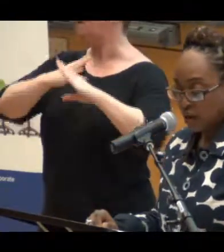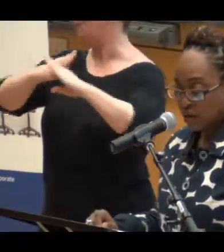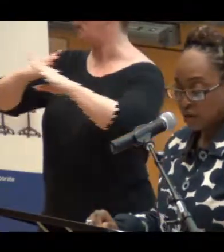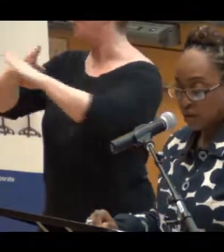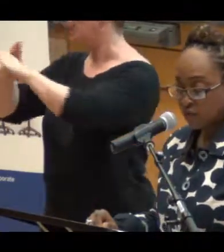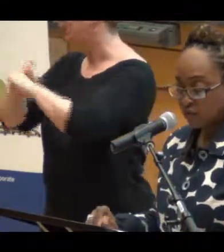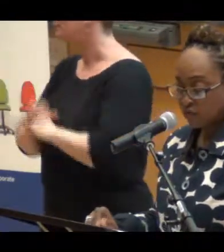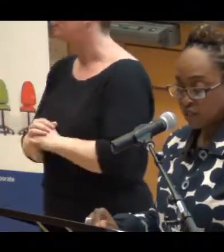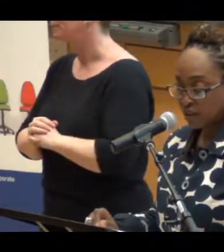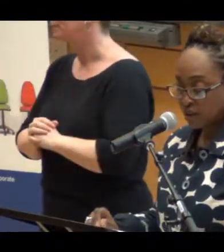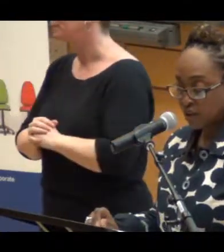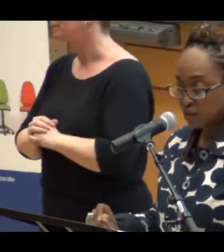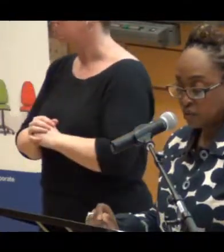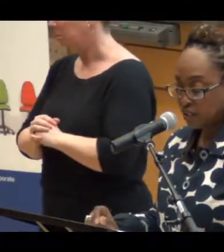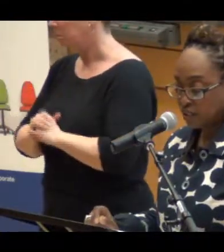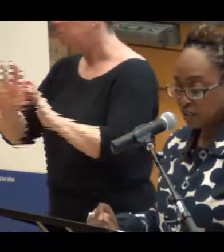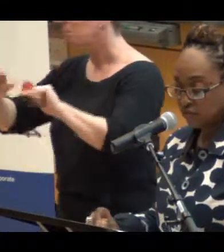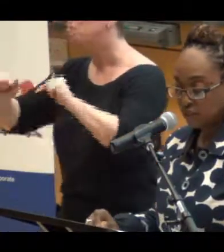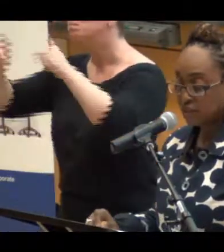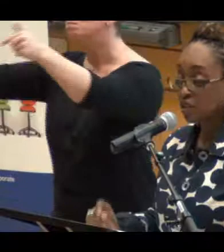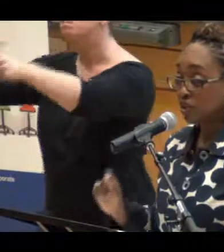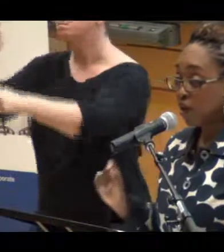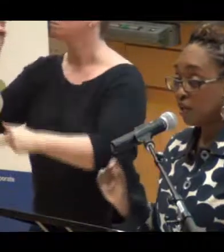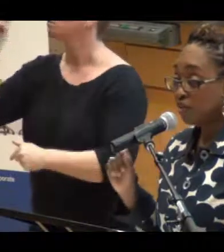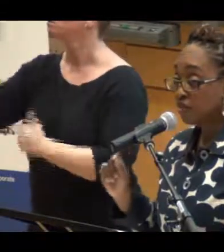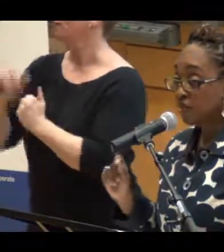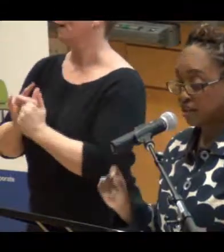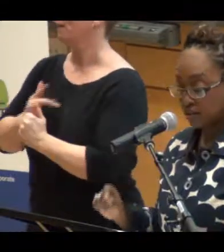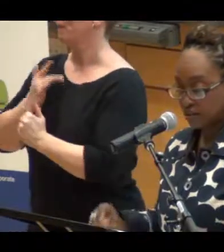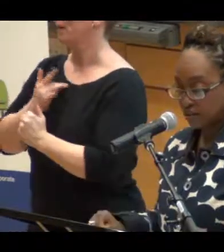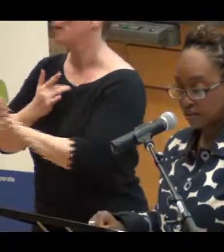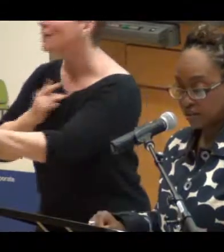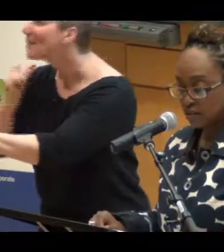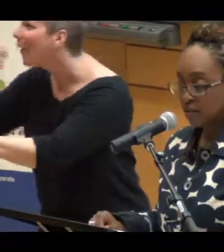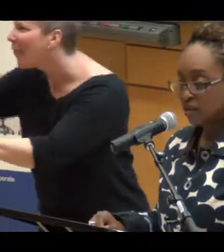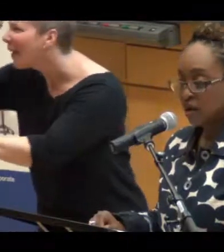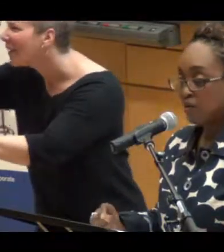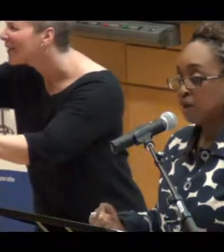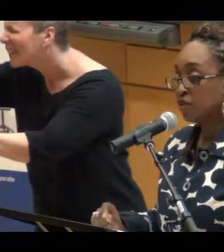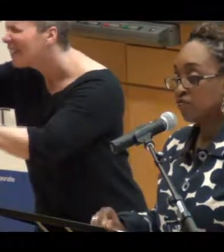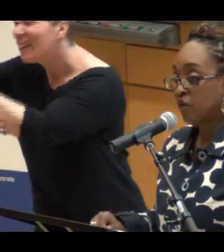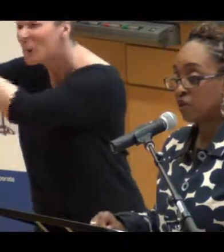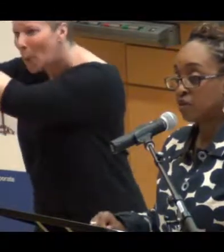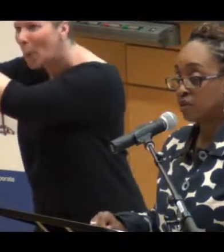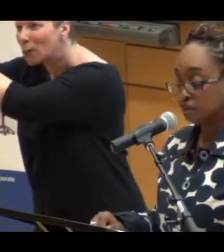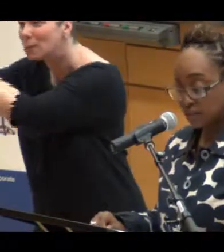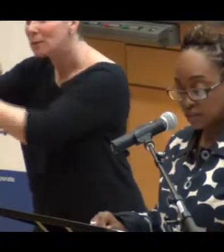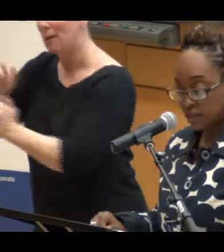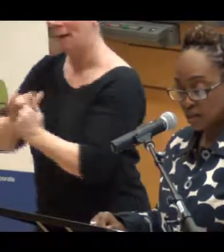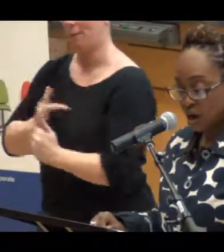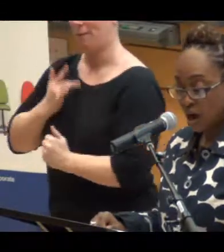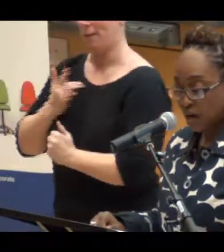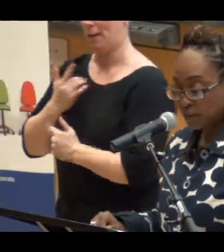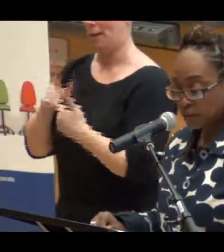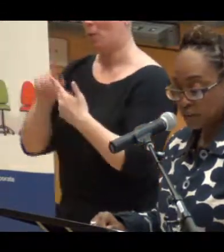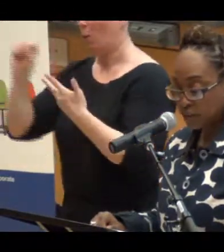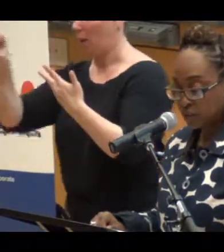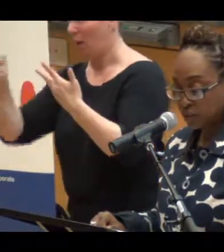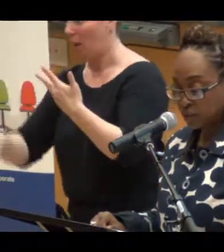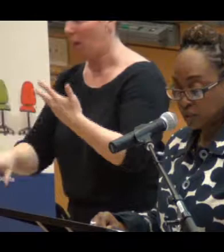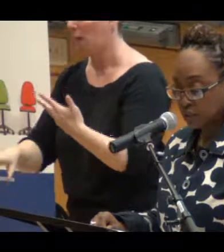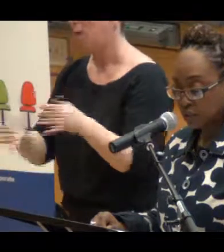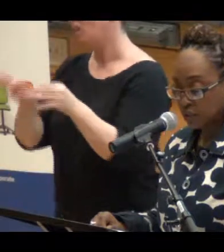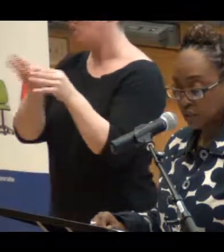Now I want you all to reflect on how you immediately feel, not think about the following. I have